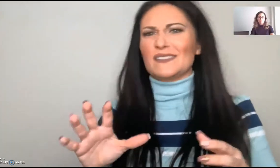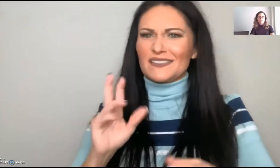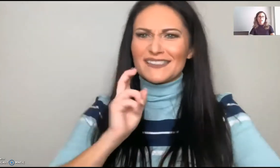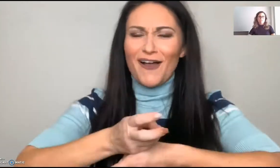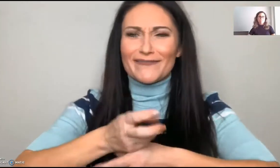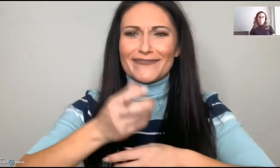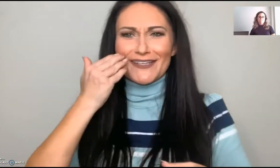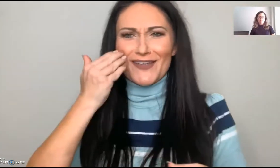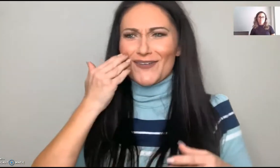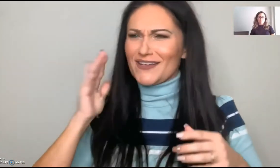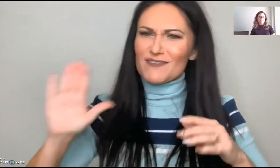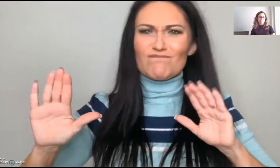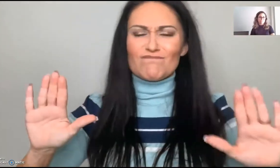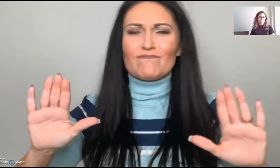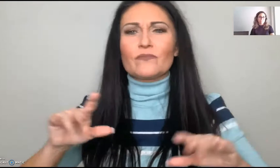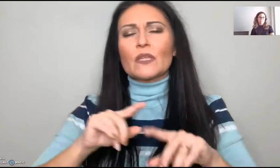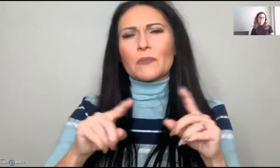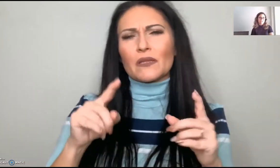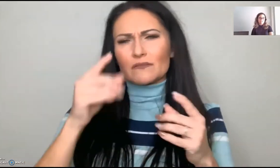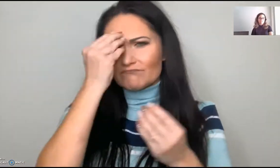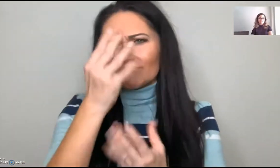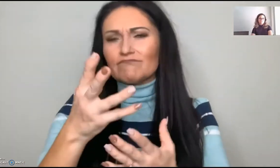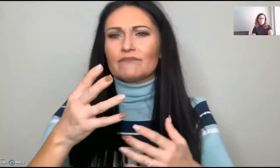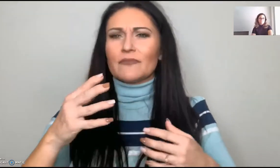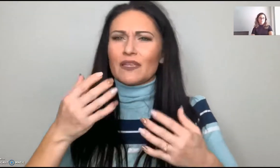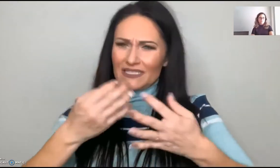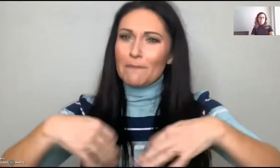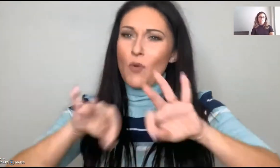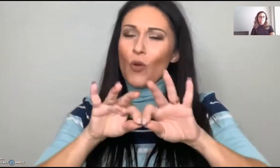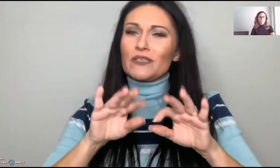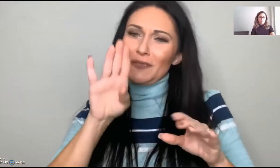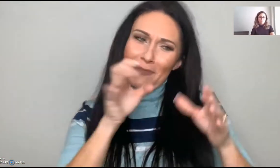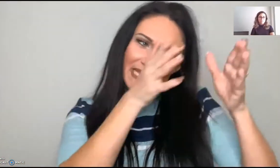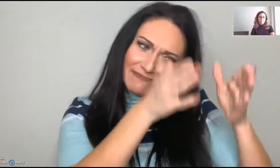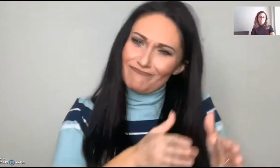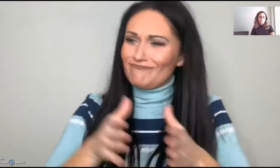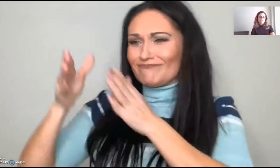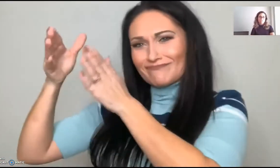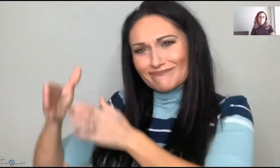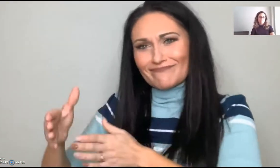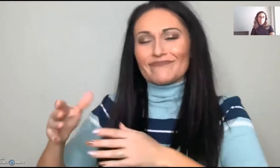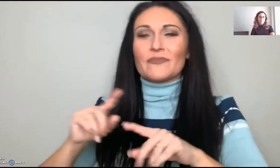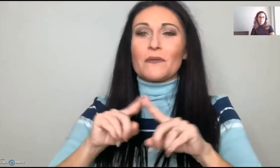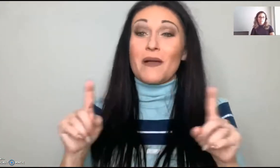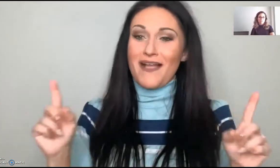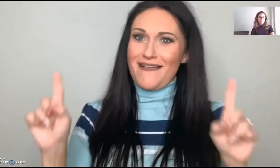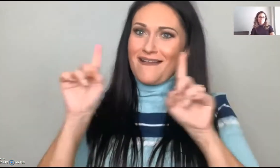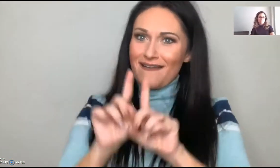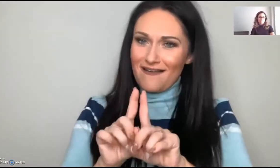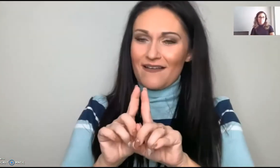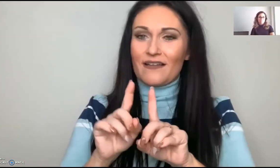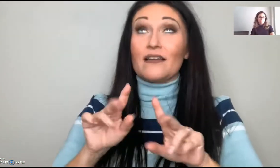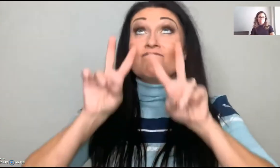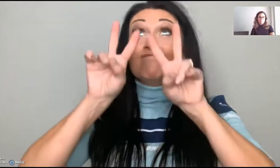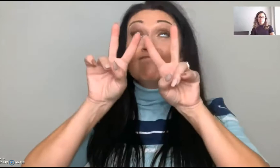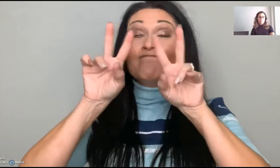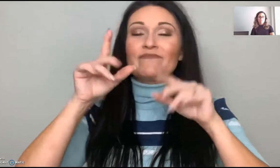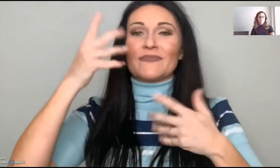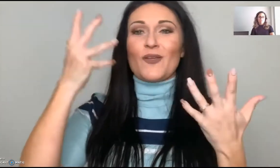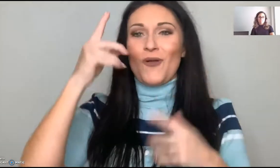Often it can be really tough. I know having both sides, but I'm letting you know that it's important to have both sides, but